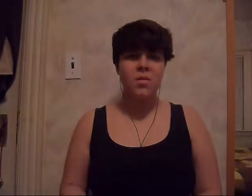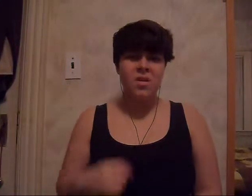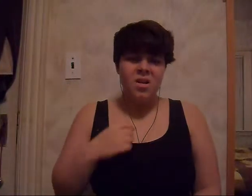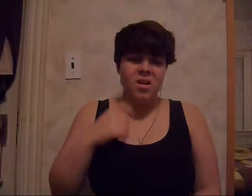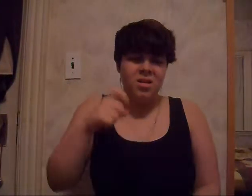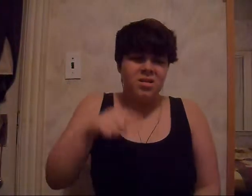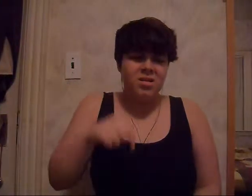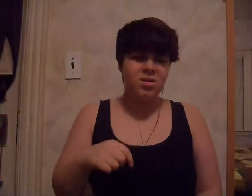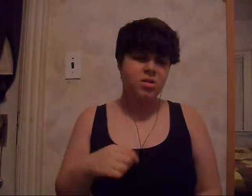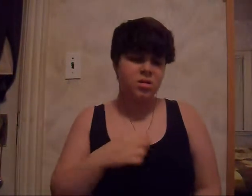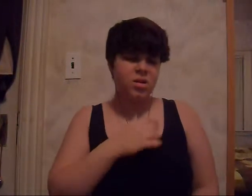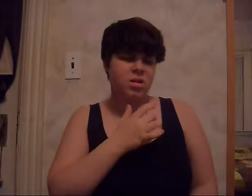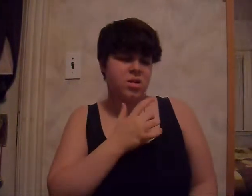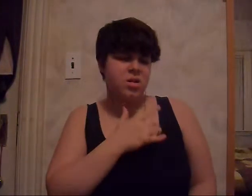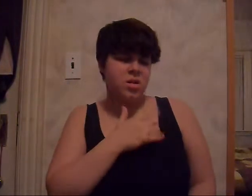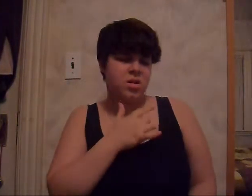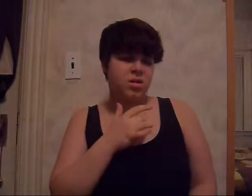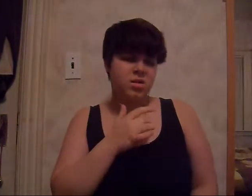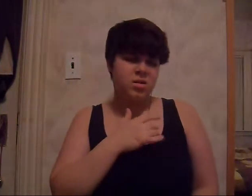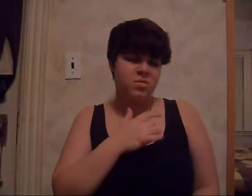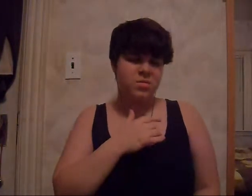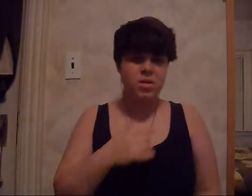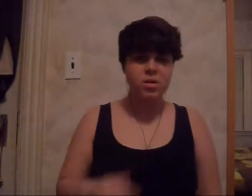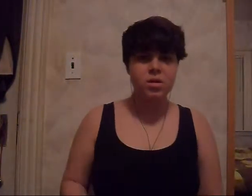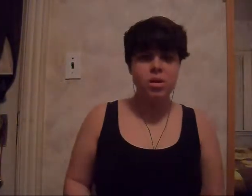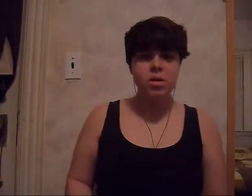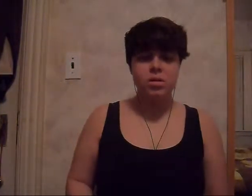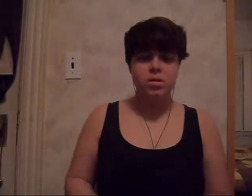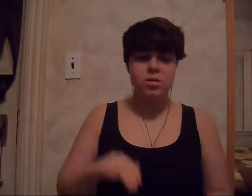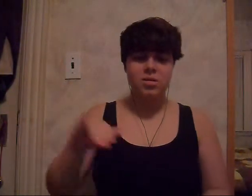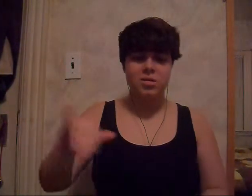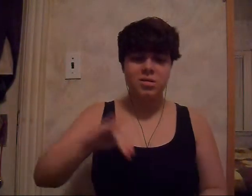I need you like a heart needs a beat Yeah,